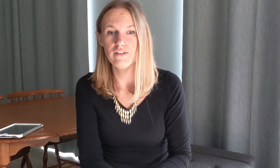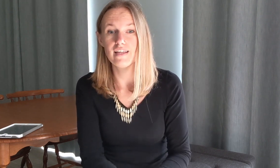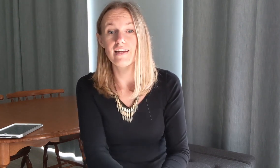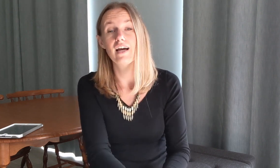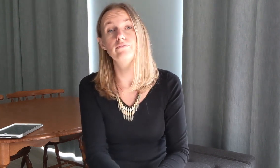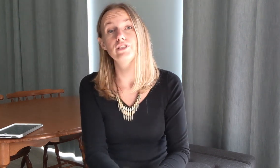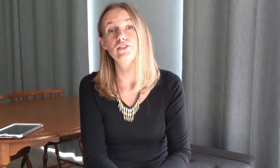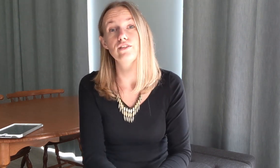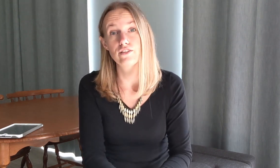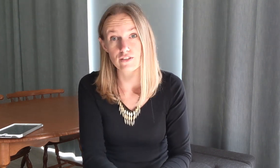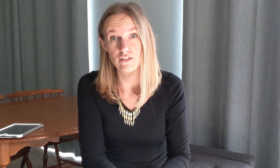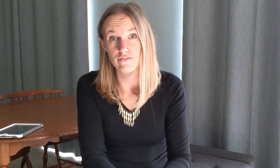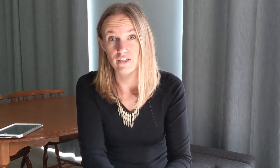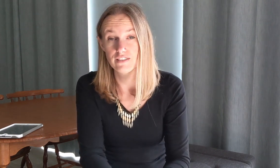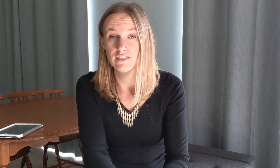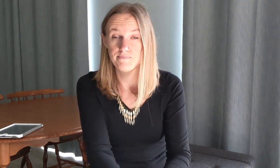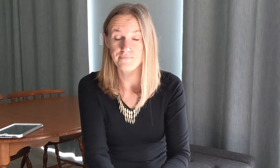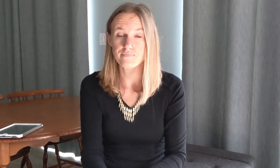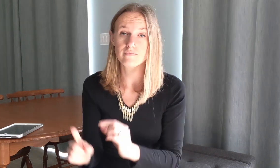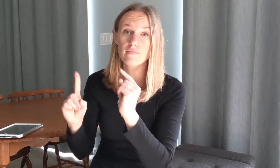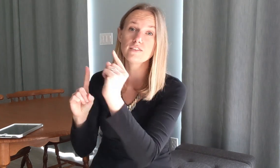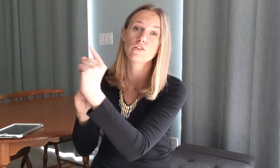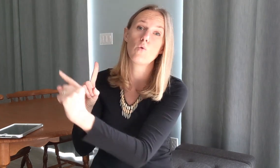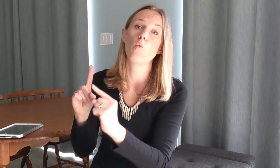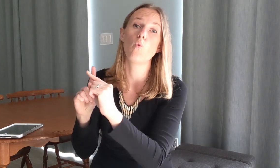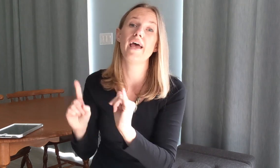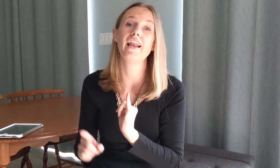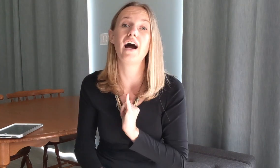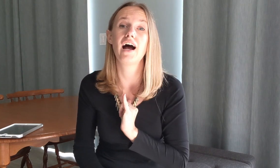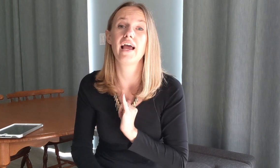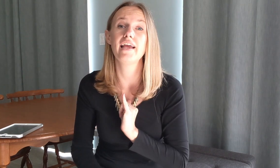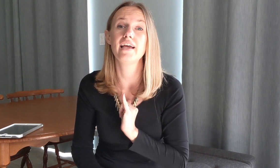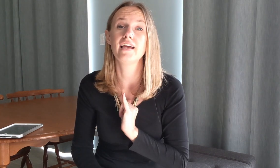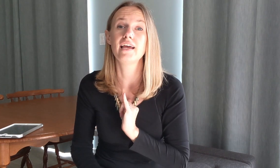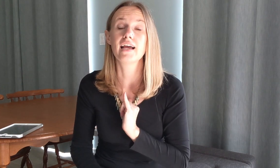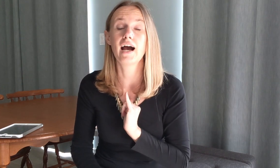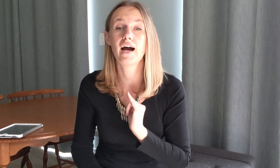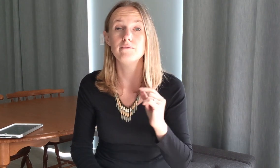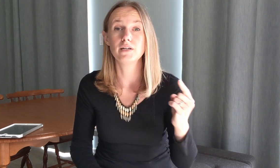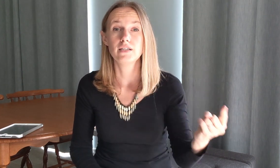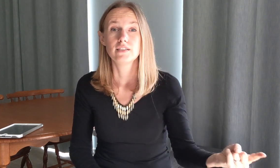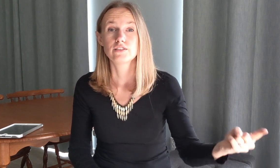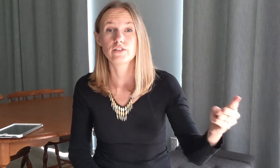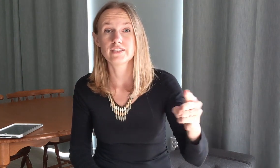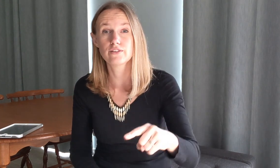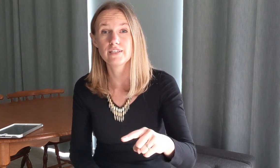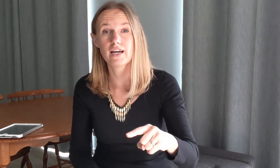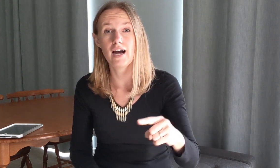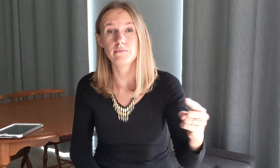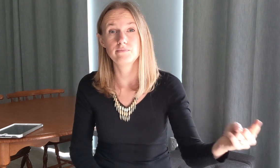and then it comes to the third verse so when I come so you're just going to come